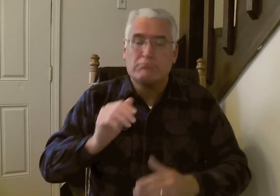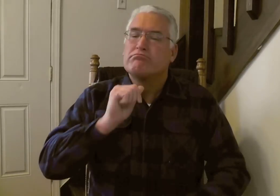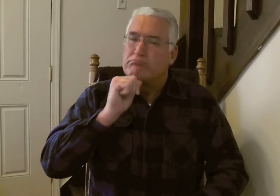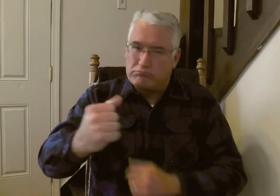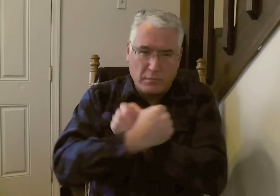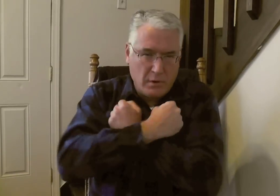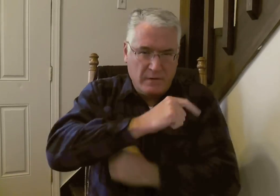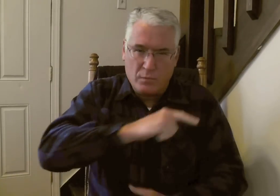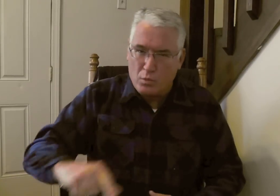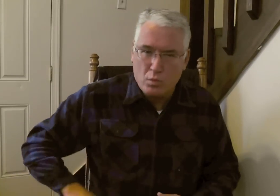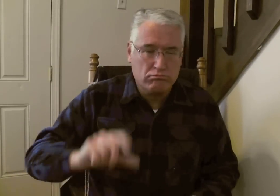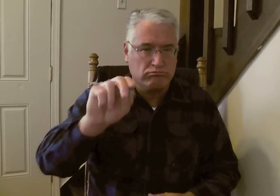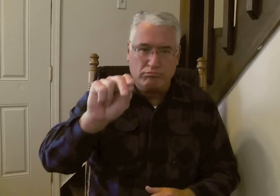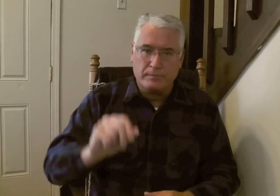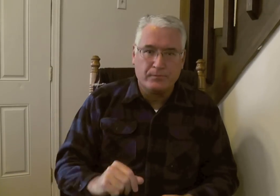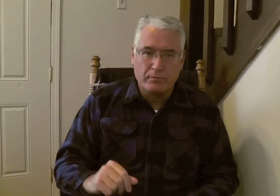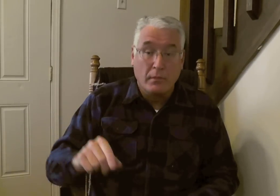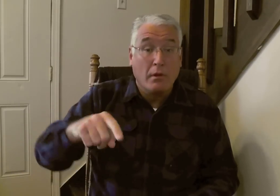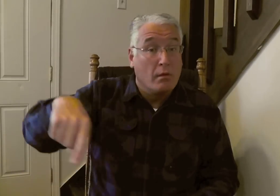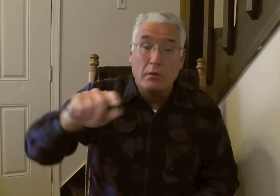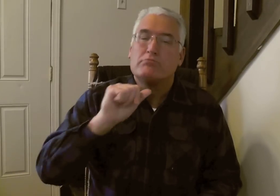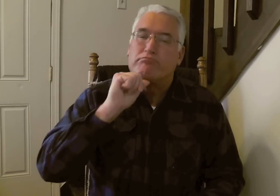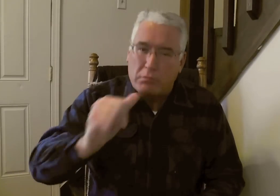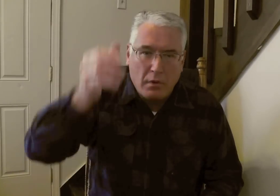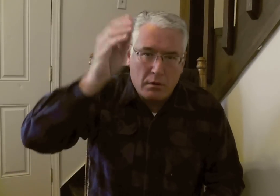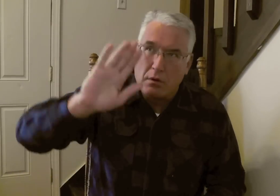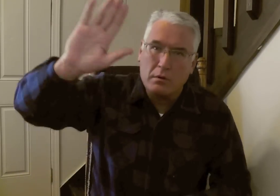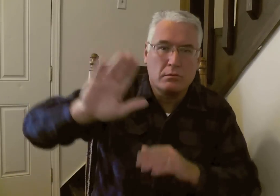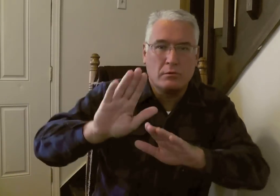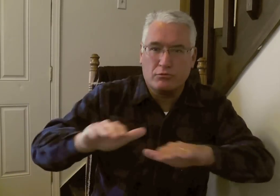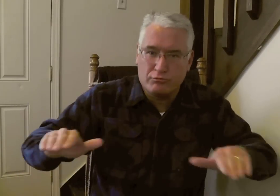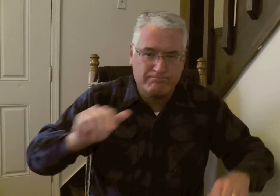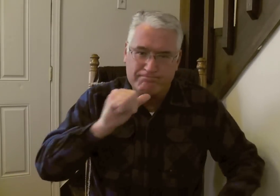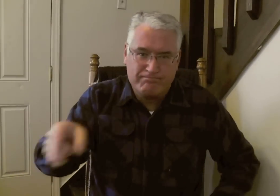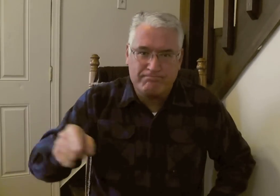unbeliever does not love the Lord. And they are not children of God.